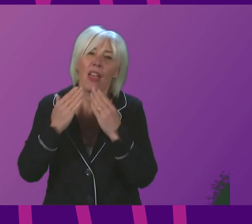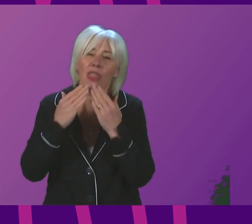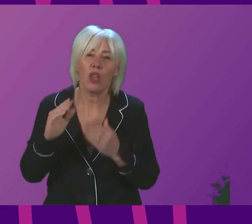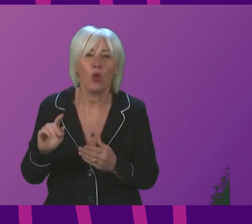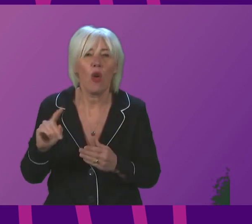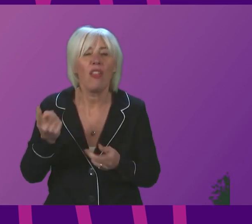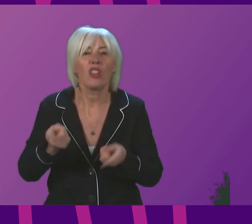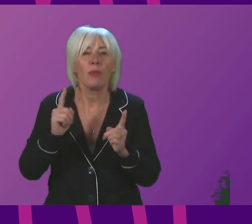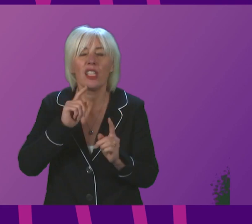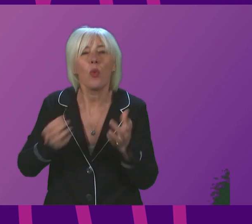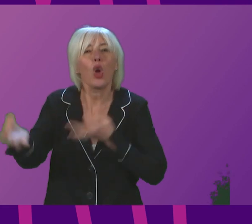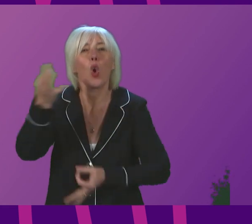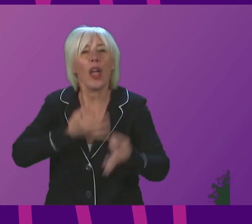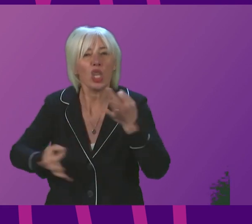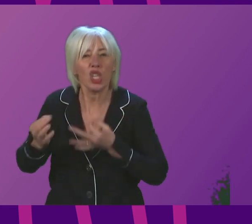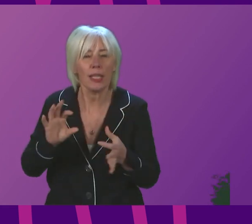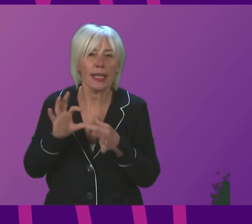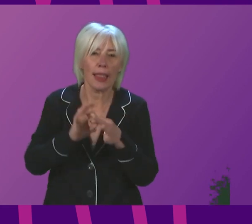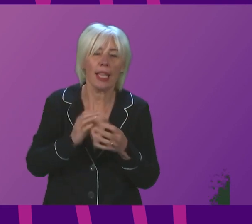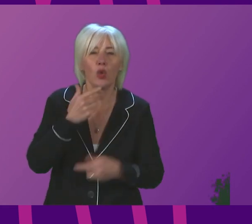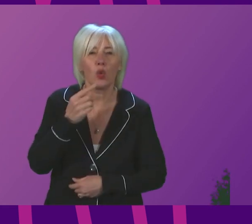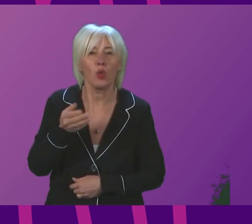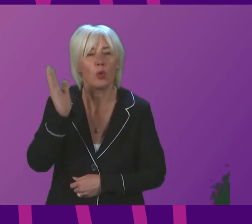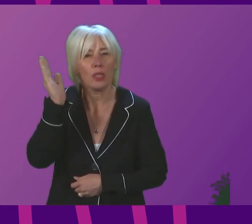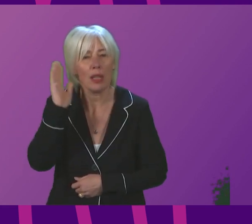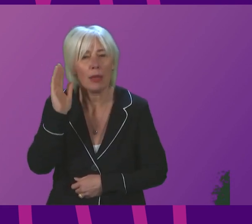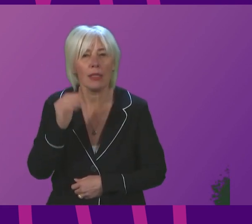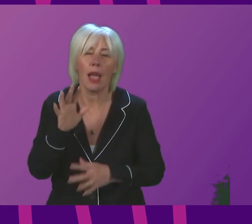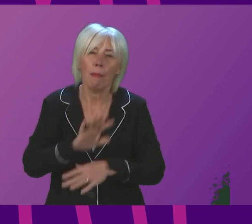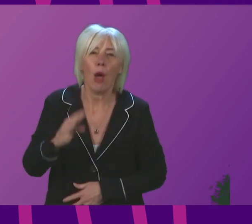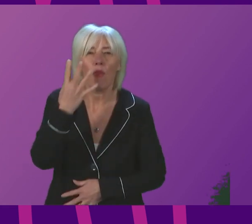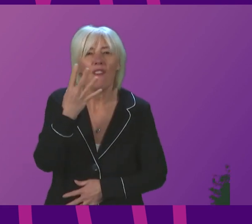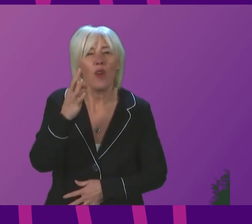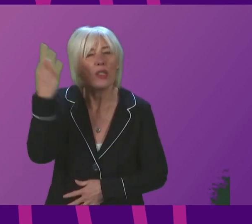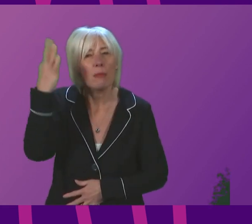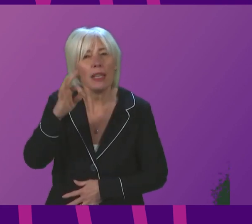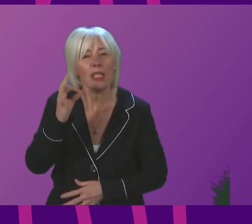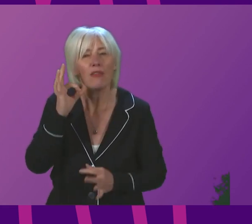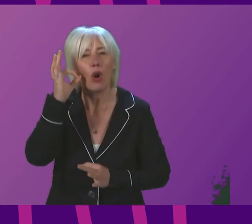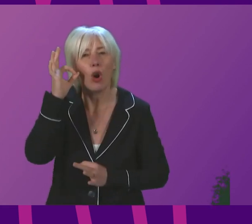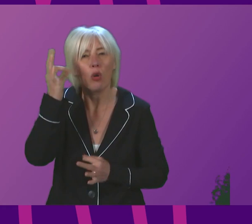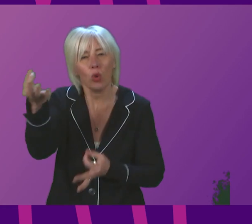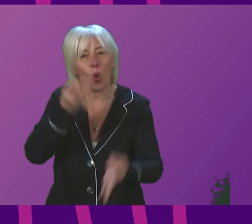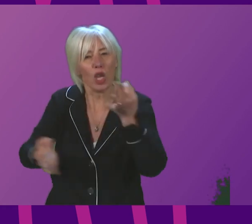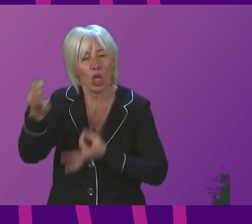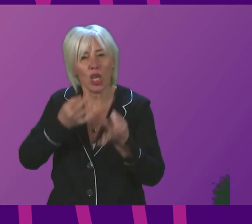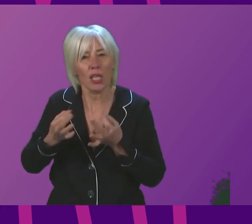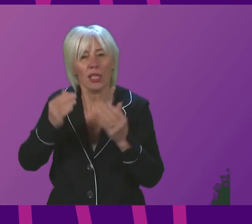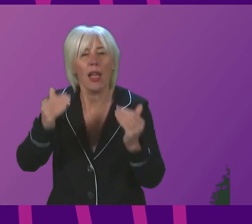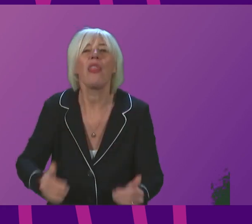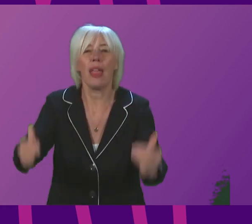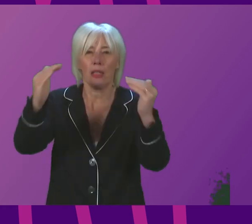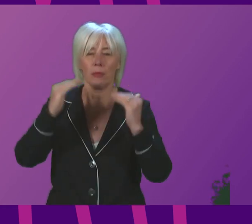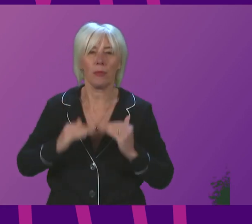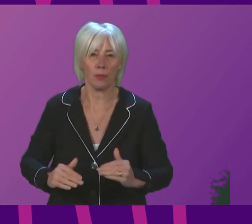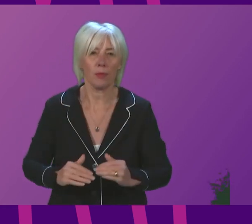First Minister will now take questions on the issues raised in her statement. intend to allow around 40 minutes for questions after which we will move to the next item